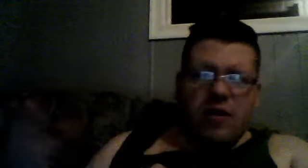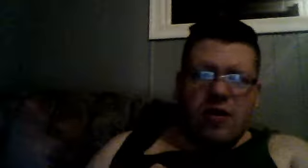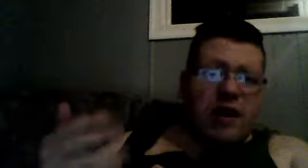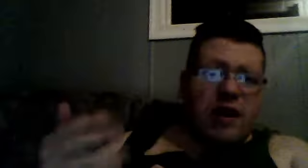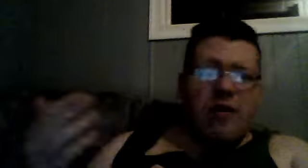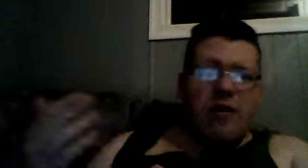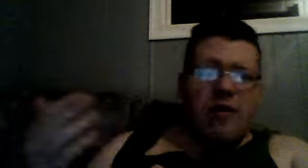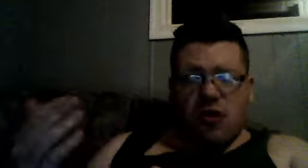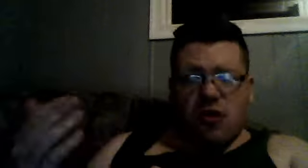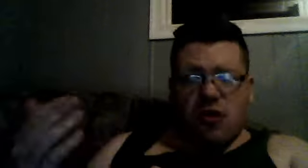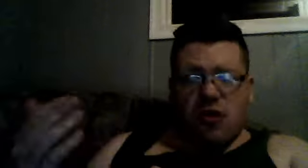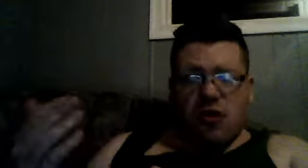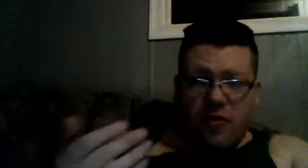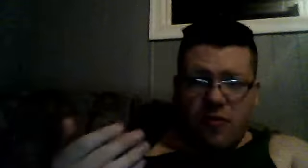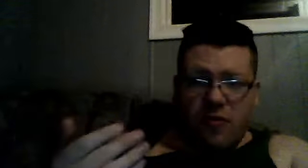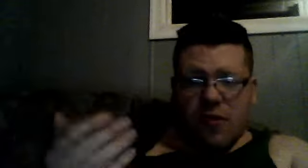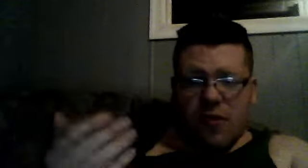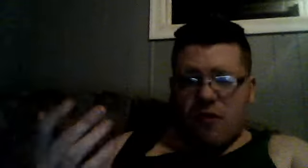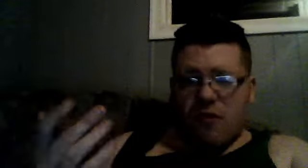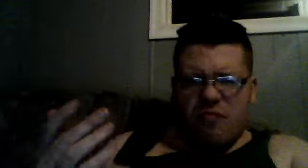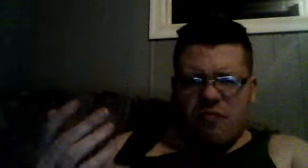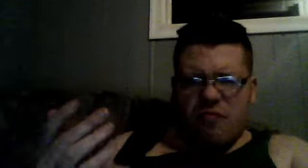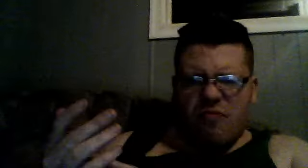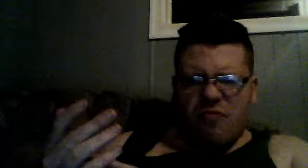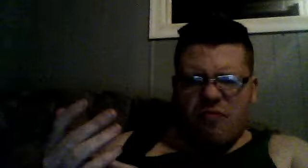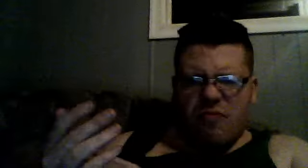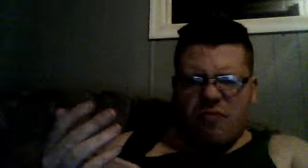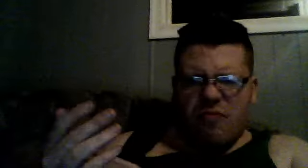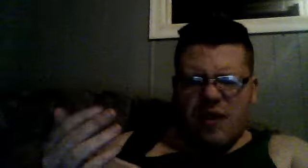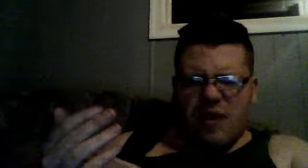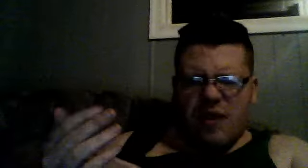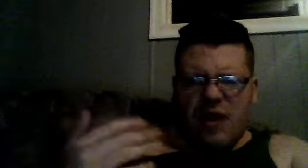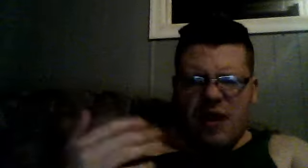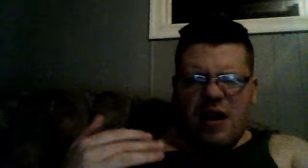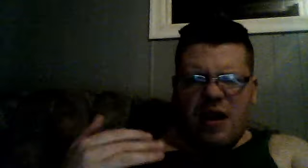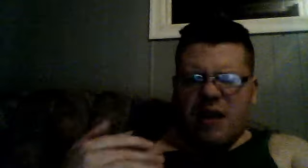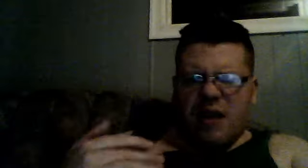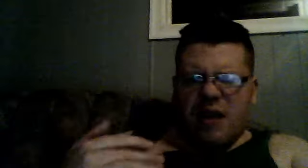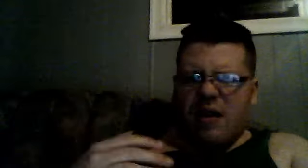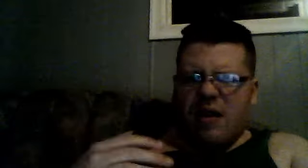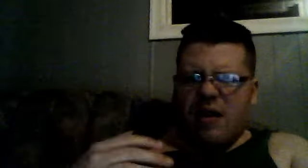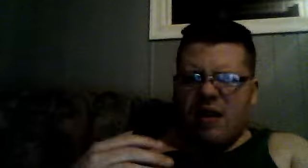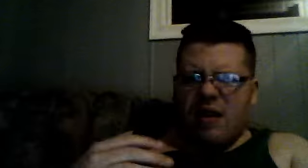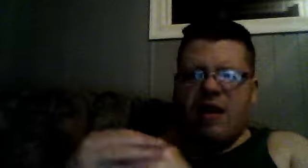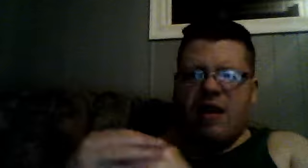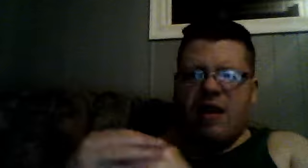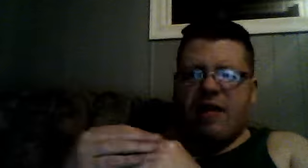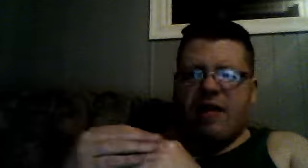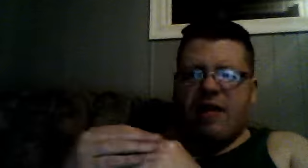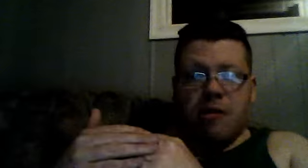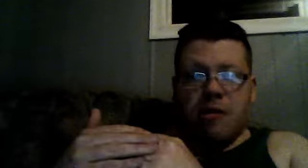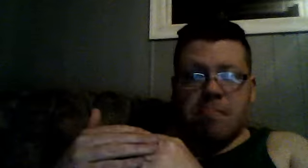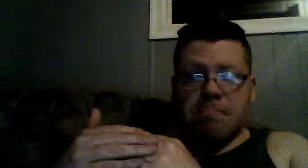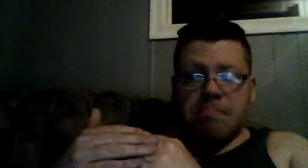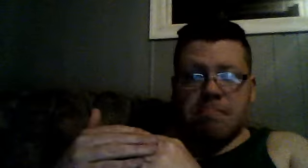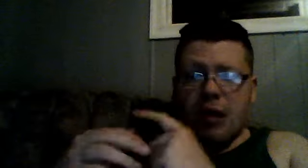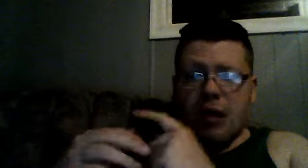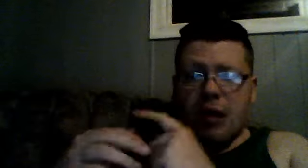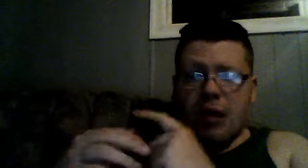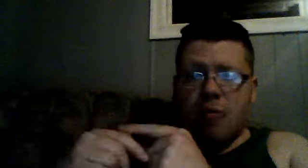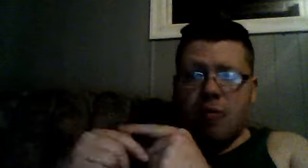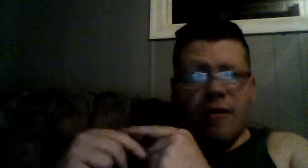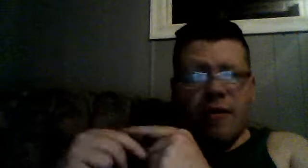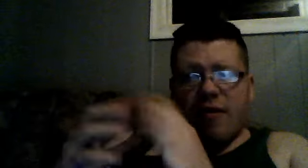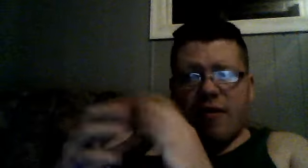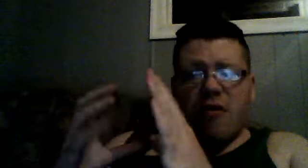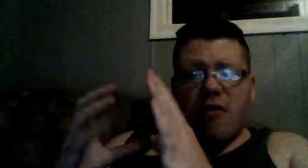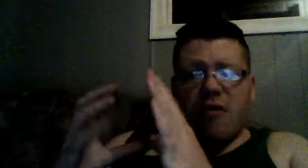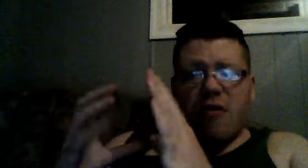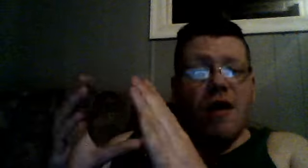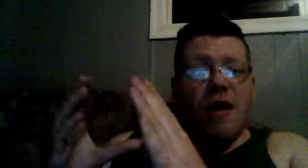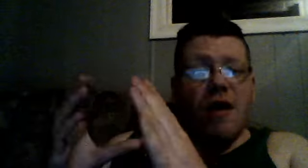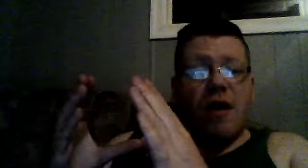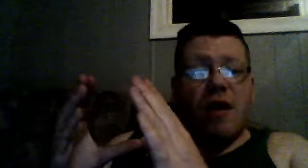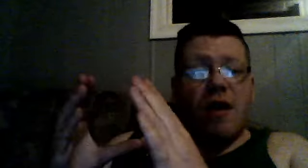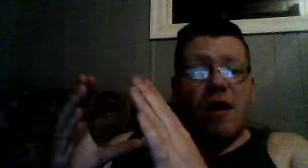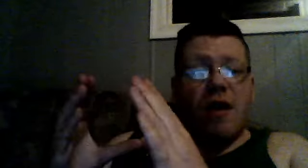a TV show should do for if it's part of a certain franchise. You see,